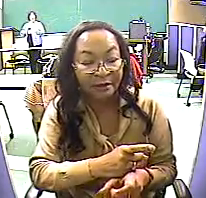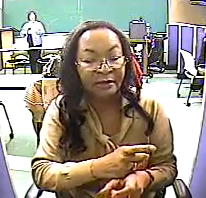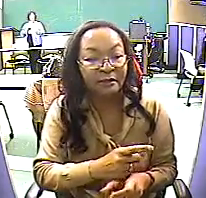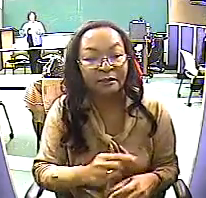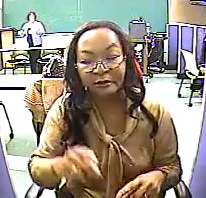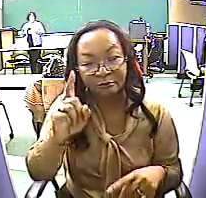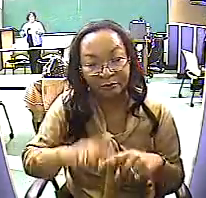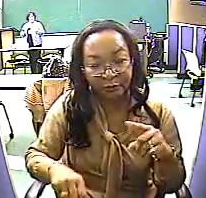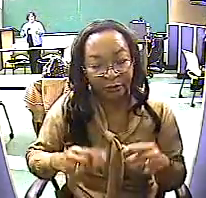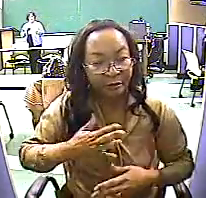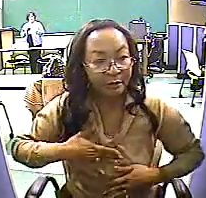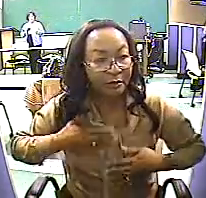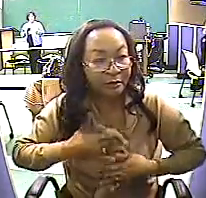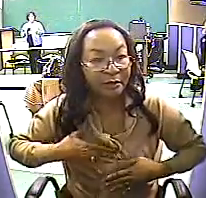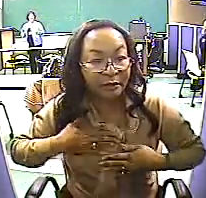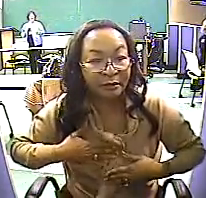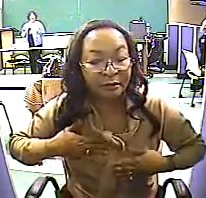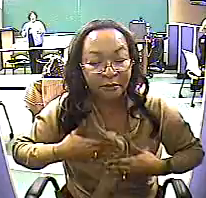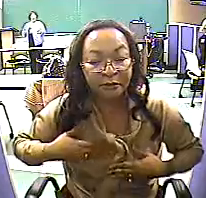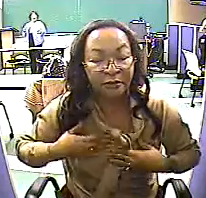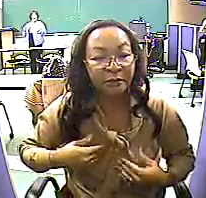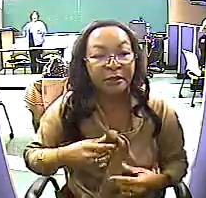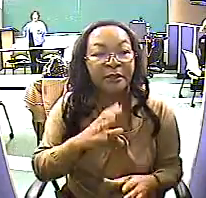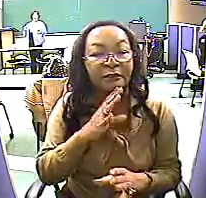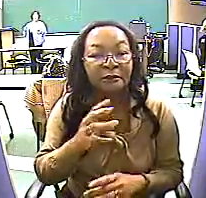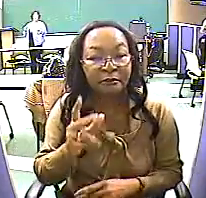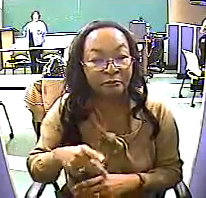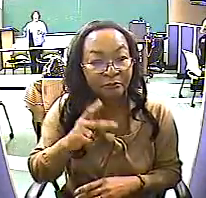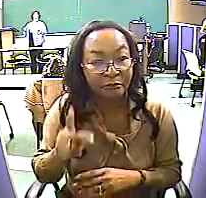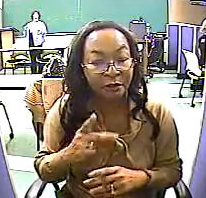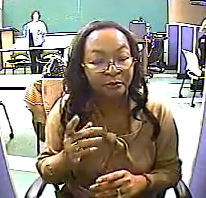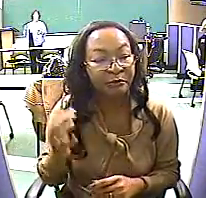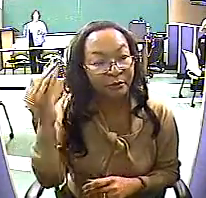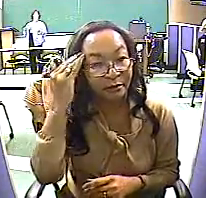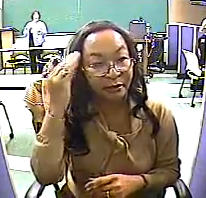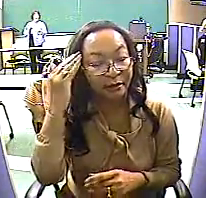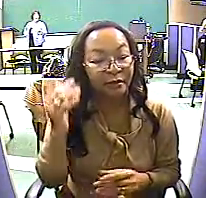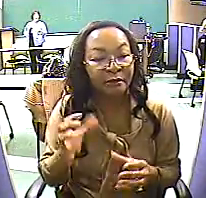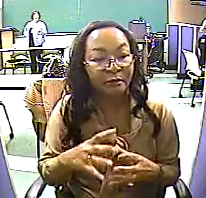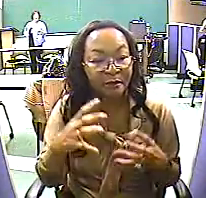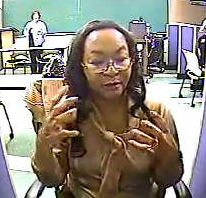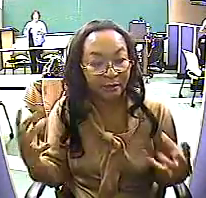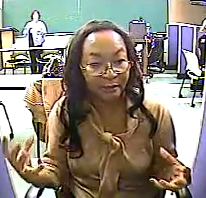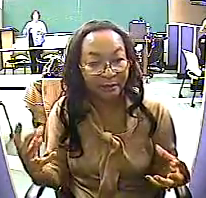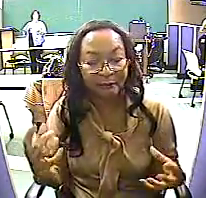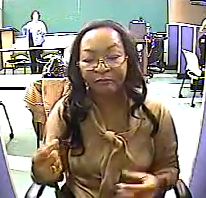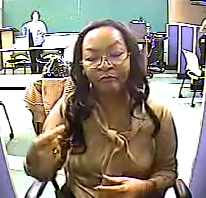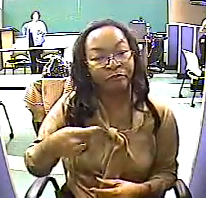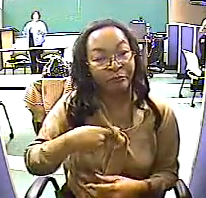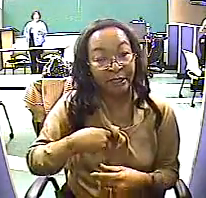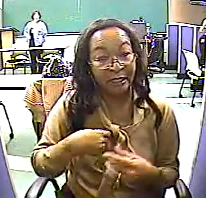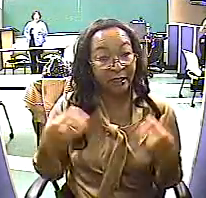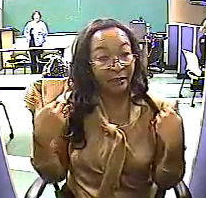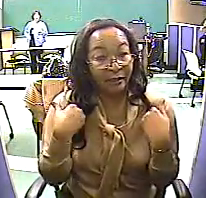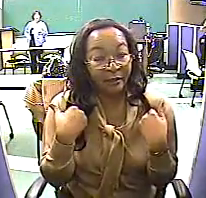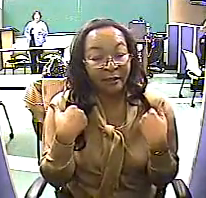I have a friend who's a gardener, and he knows more about soil, and fertilizers,